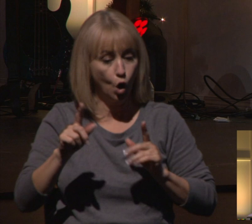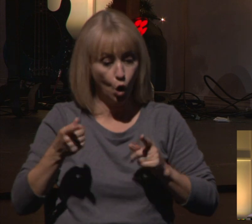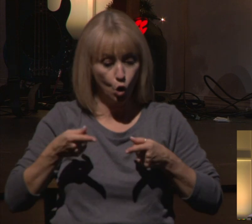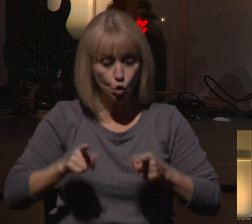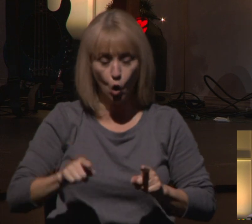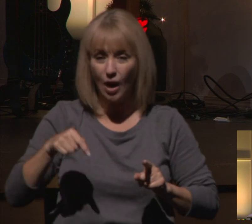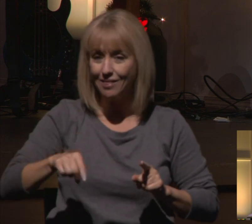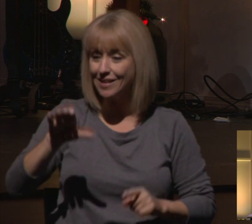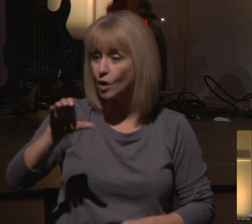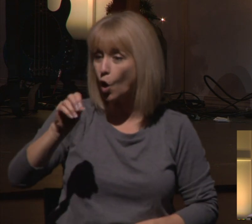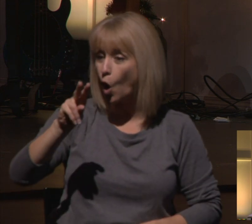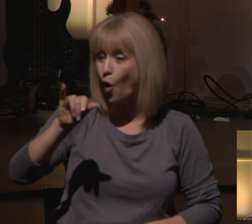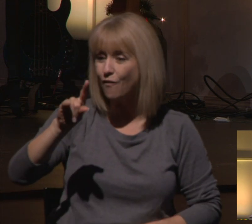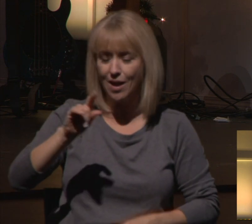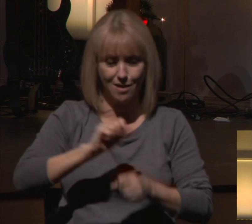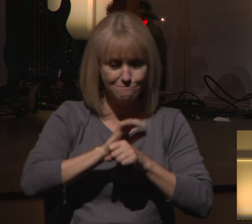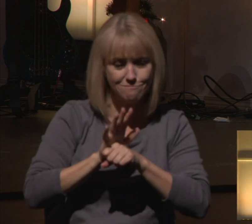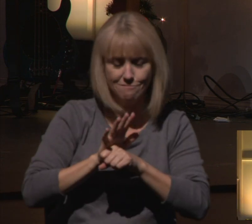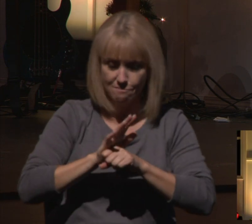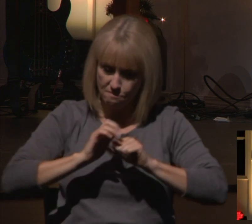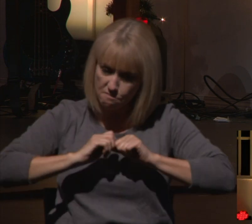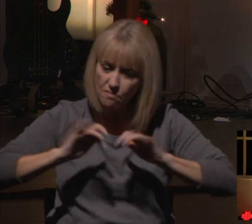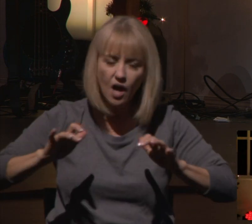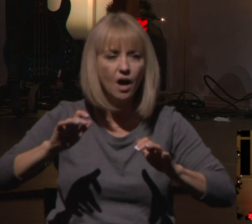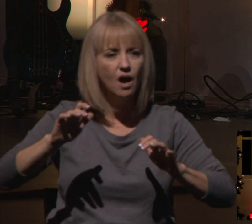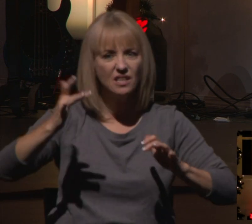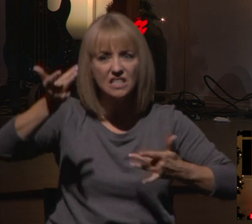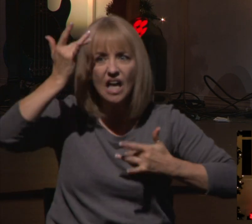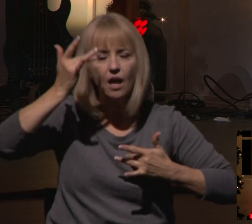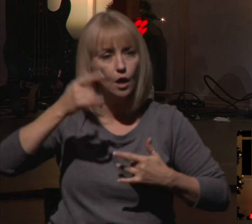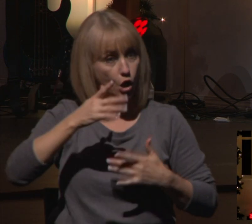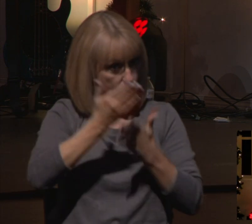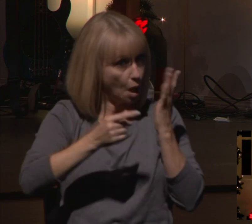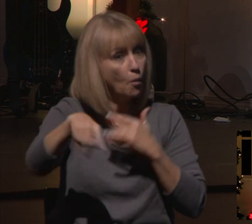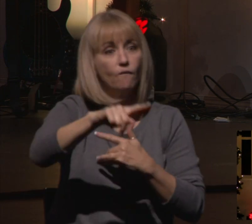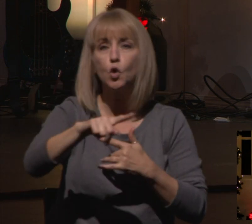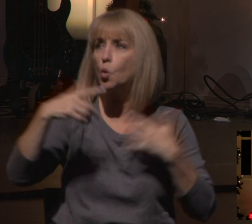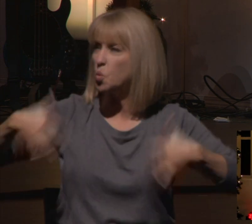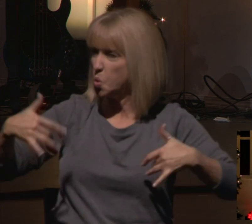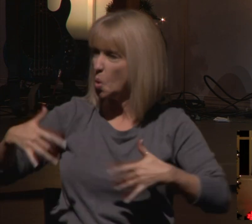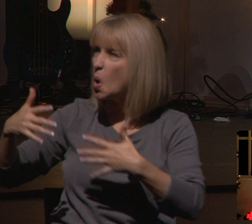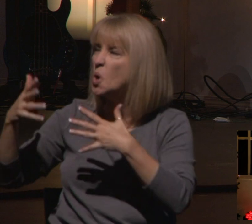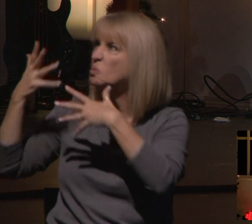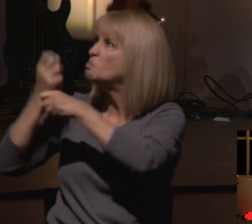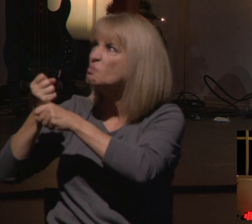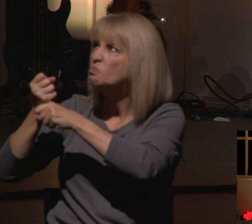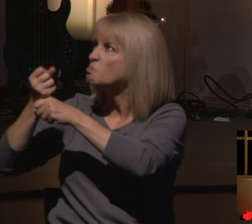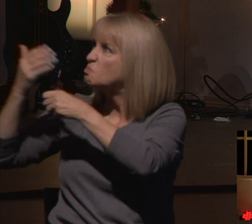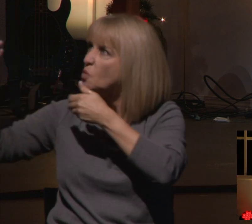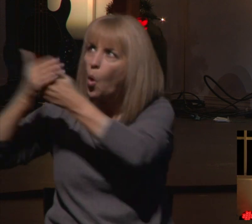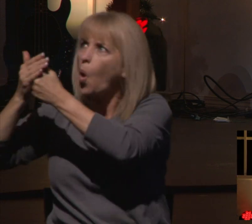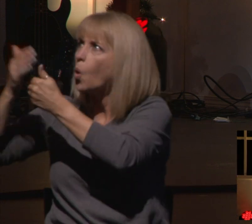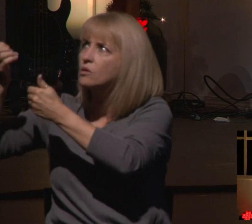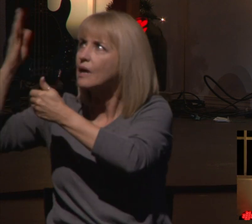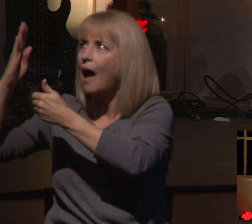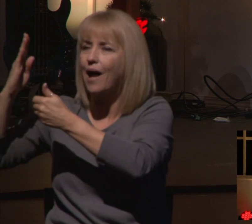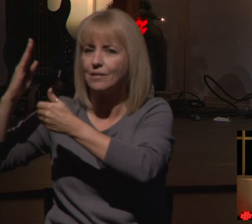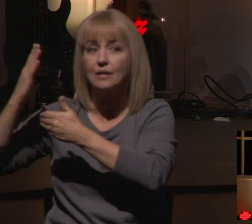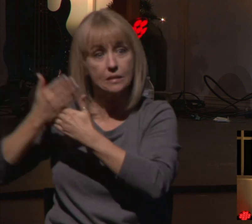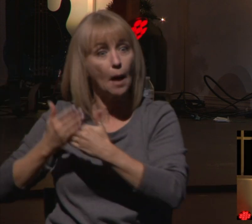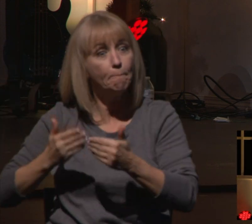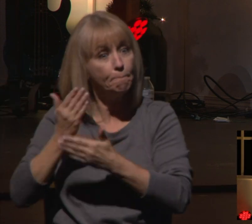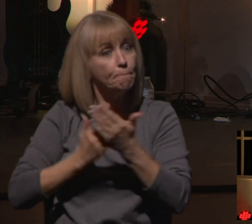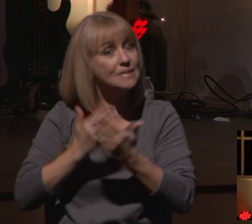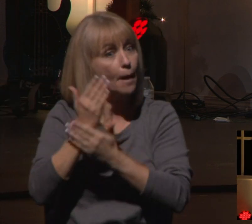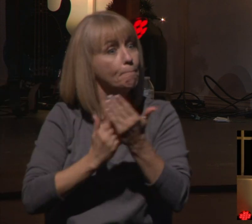God. There's been something about this that has spurred people towards God. But I also think that a majority of people, this